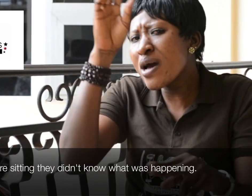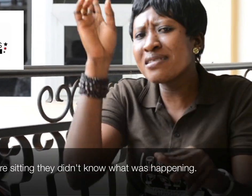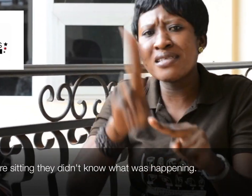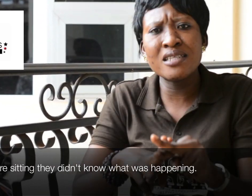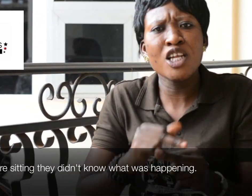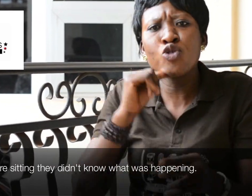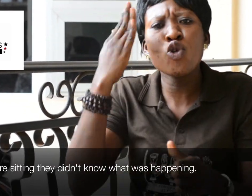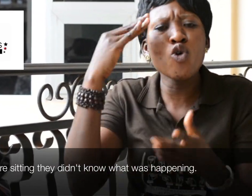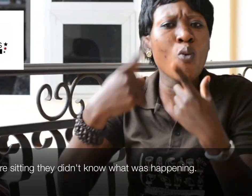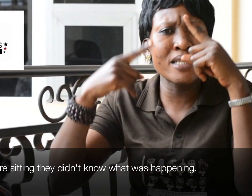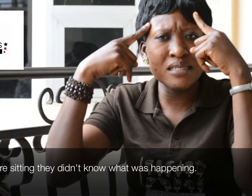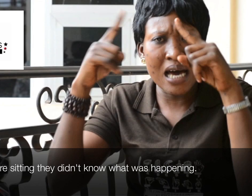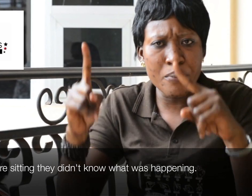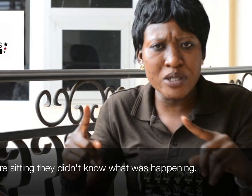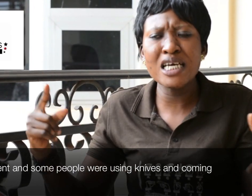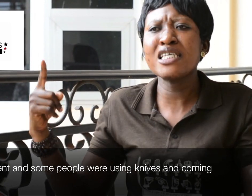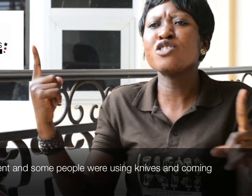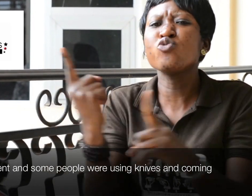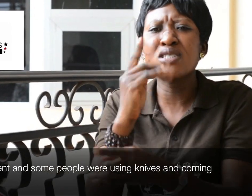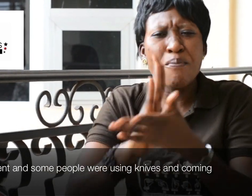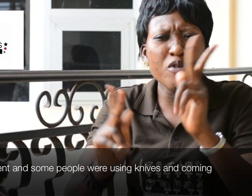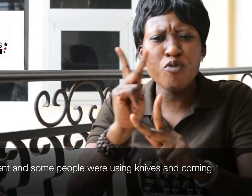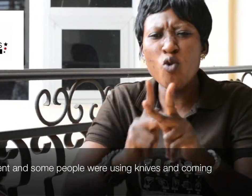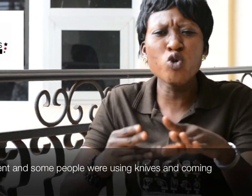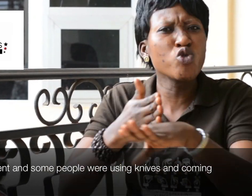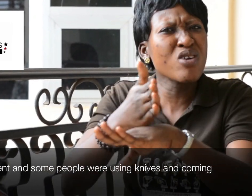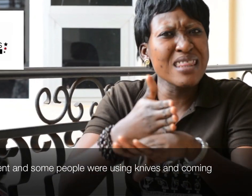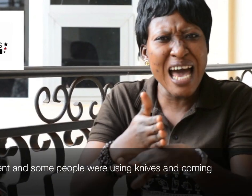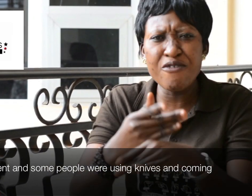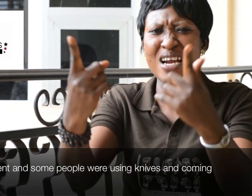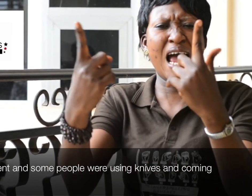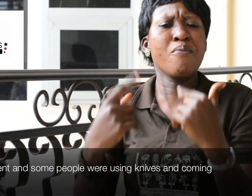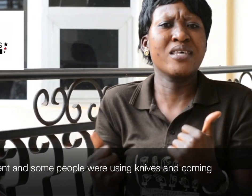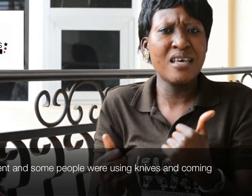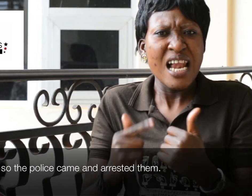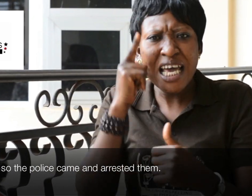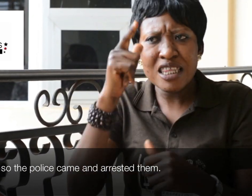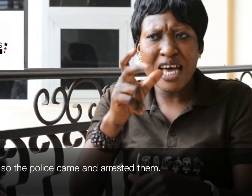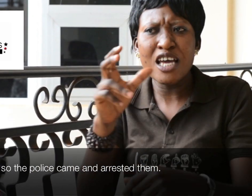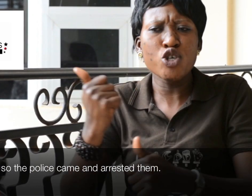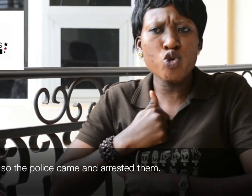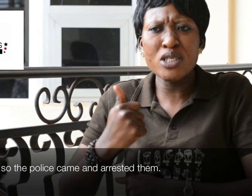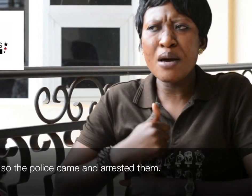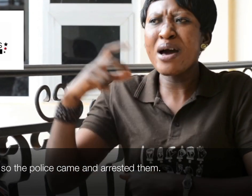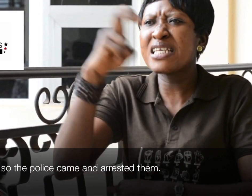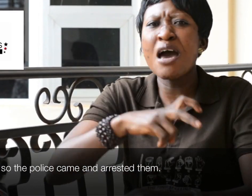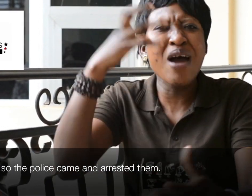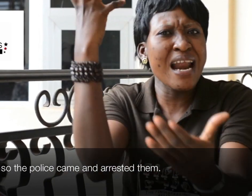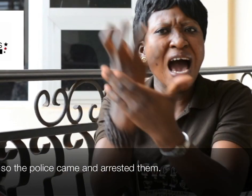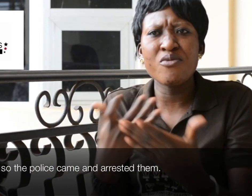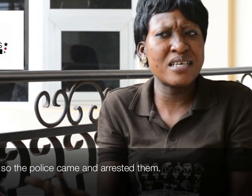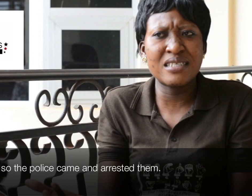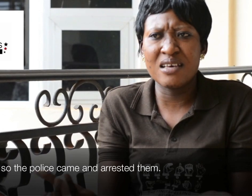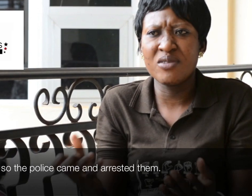They were sitting. They don't know what is happening. They just go. Some people were using knife. Let's talk. soldier must come and arrest them.